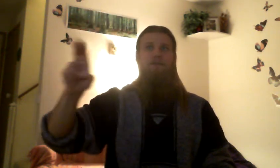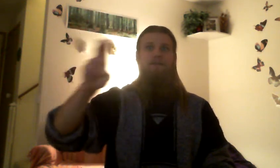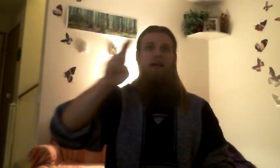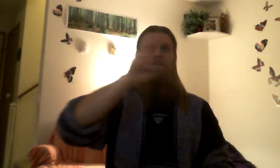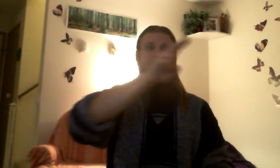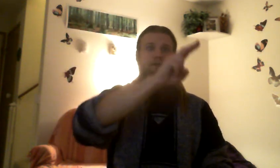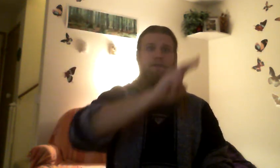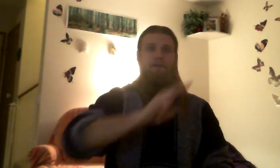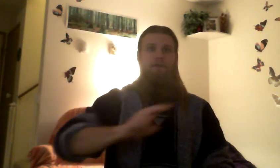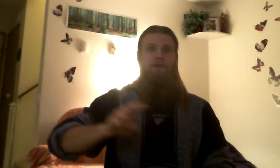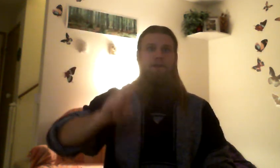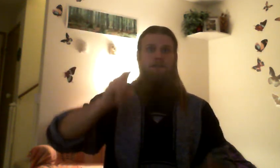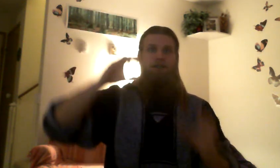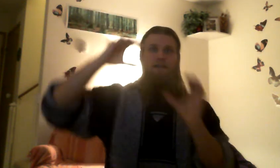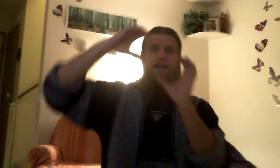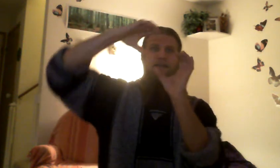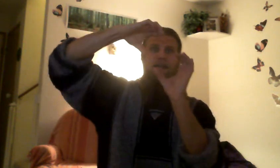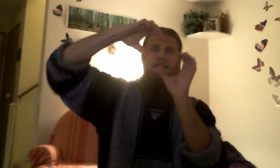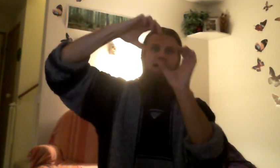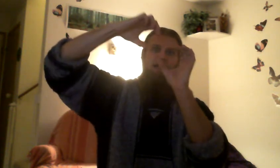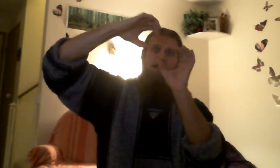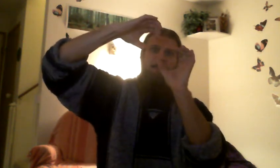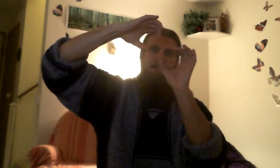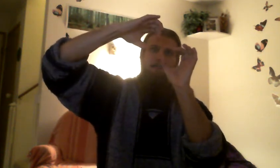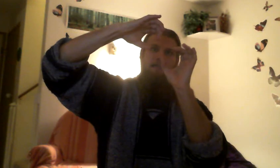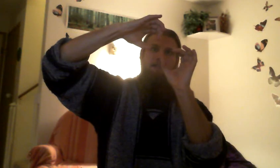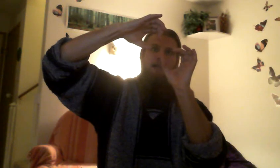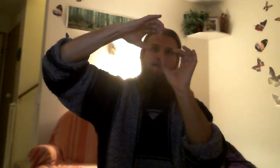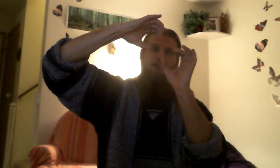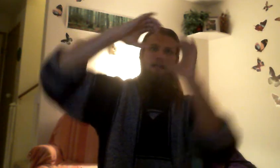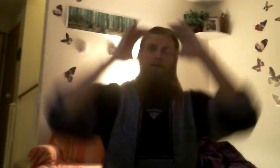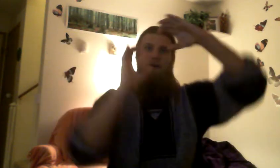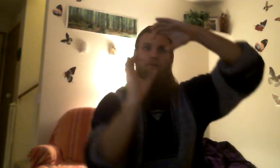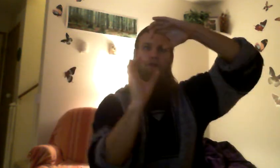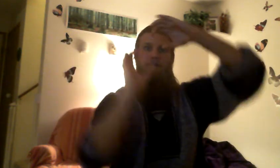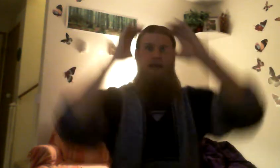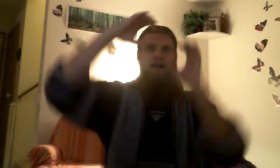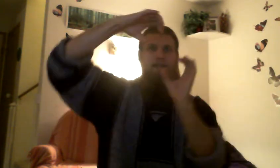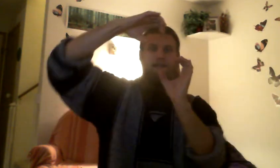other side too. So, you're getting, like, this kind of a shape on both sides.